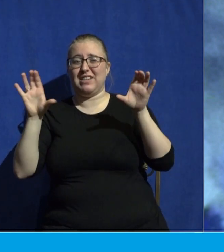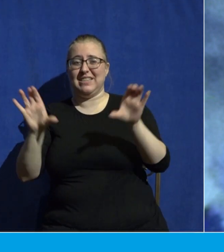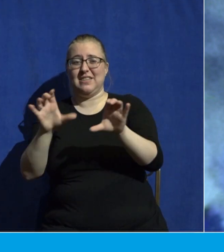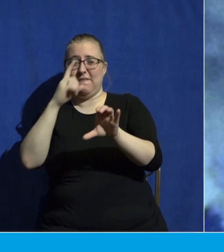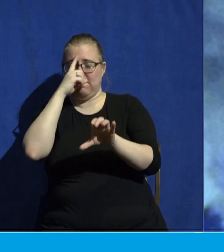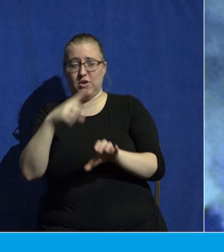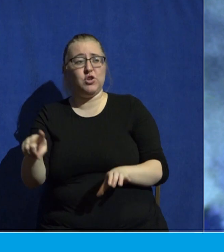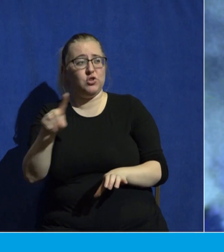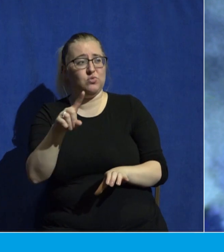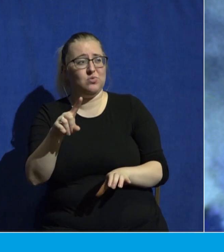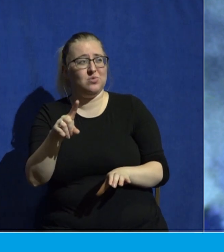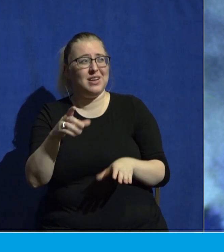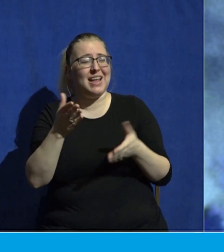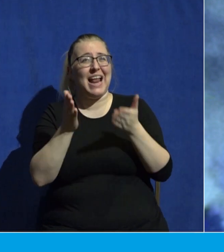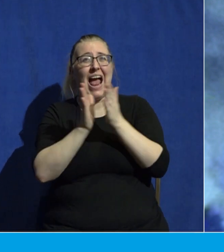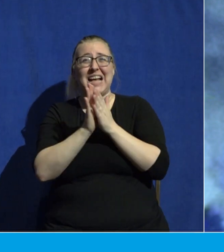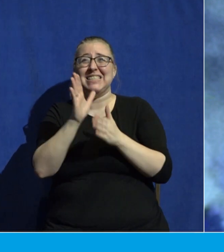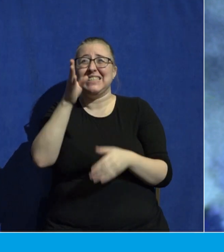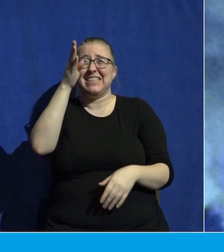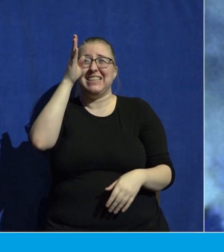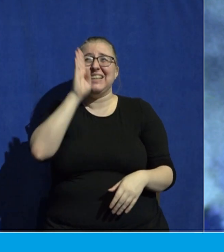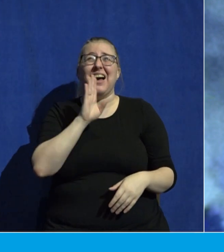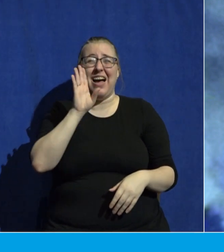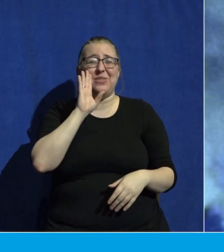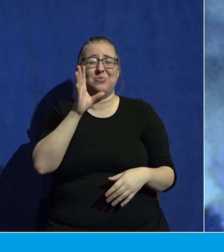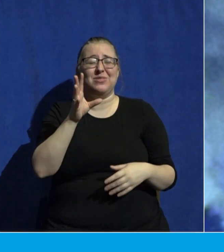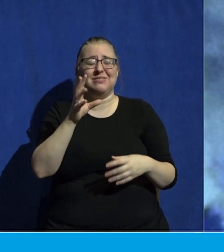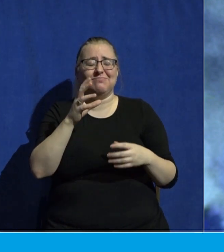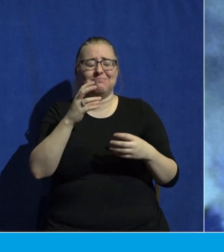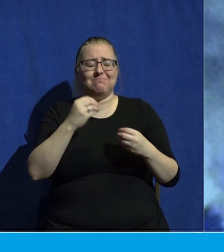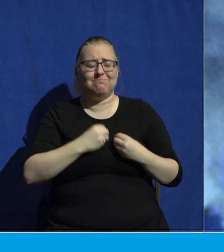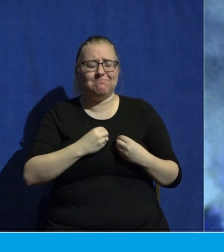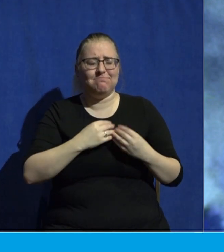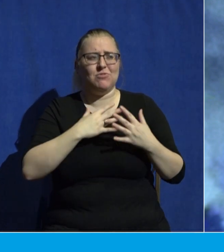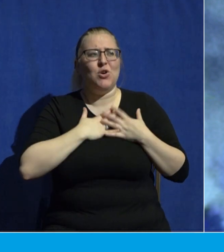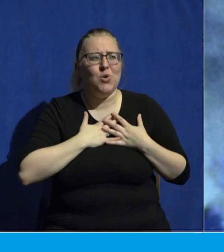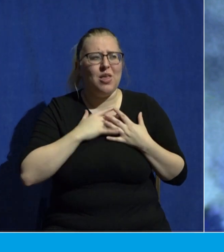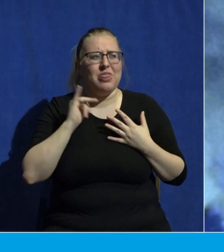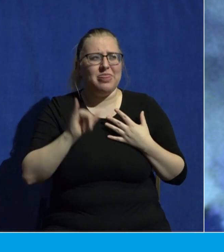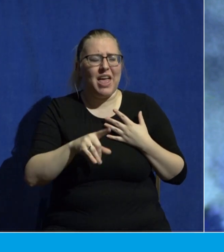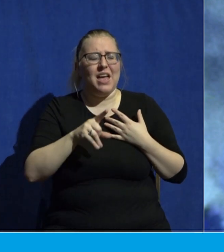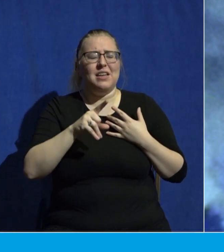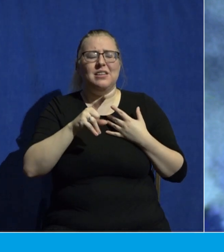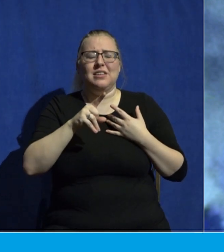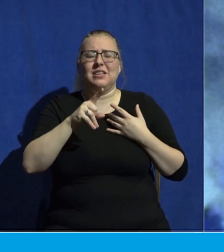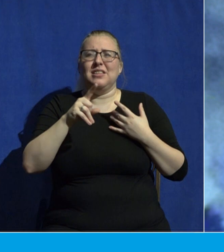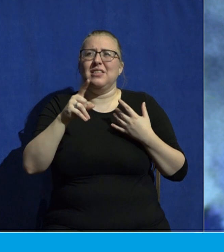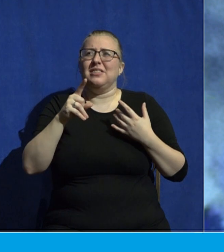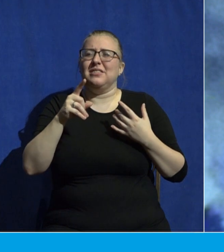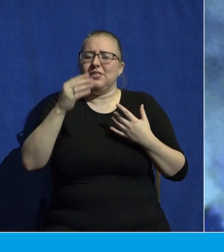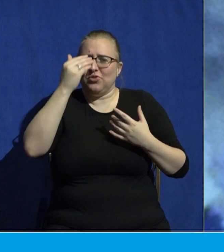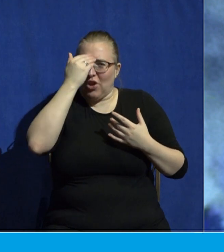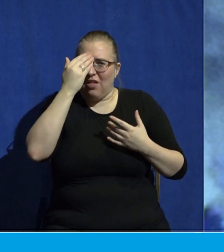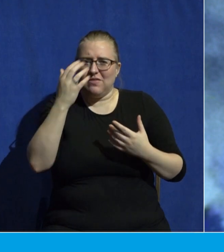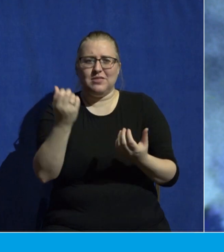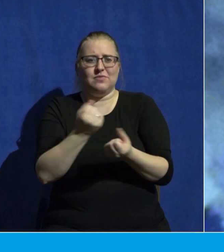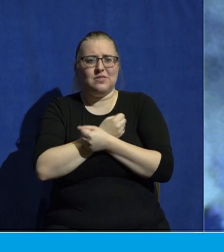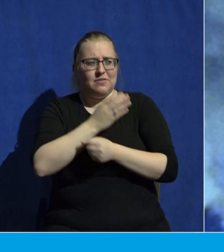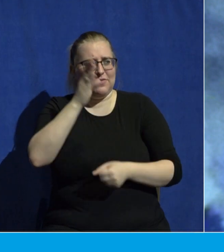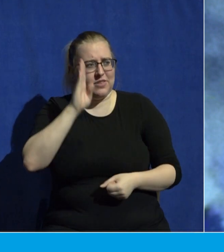us this reality of the love of God would he awaken us would he